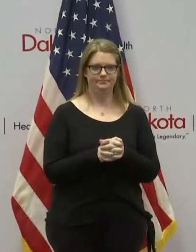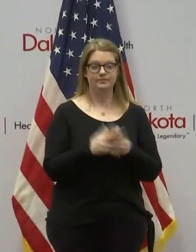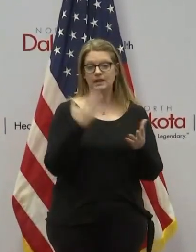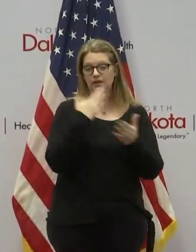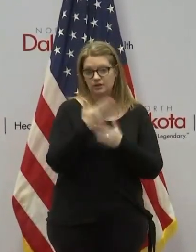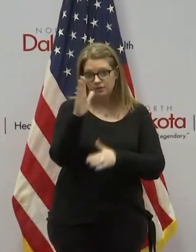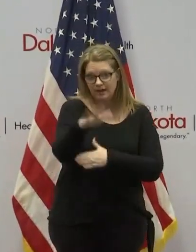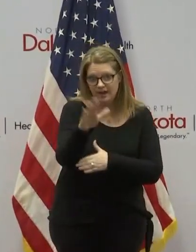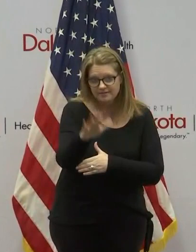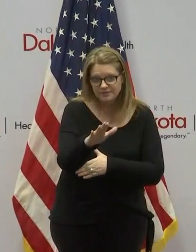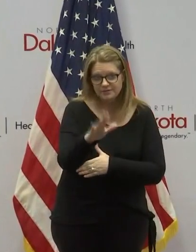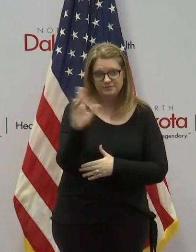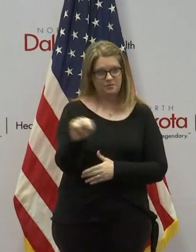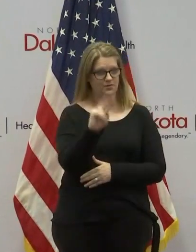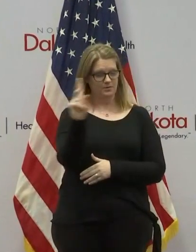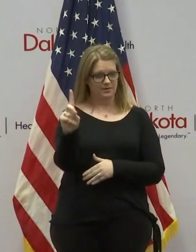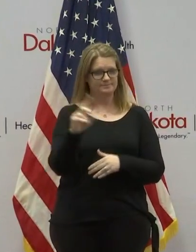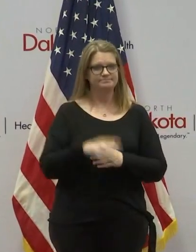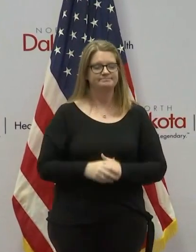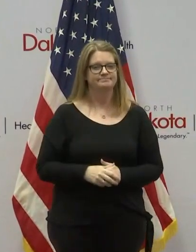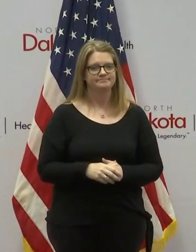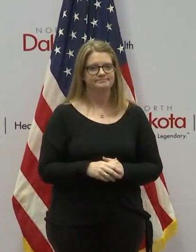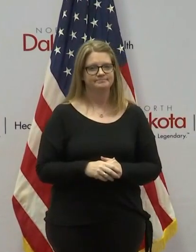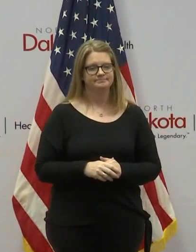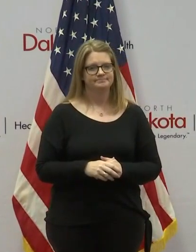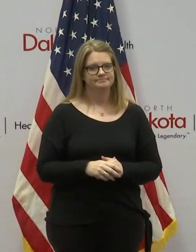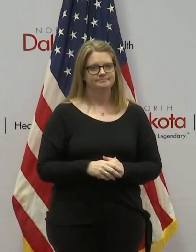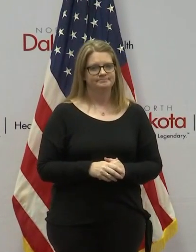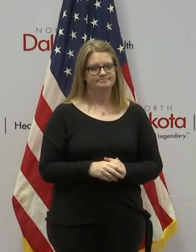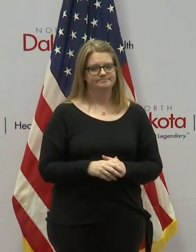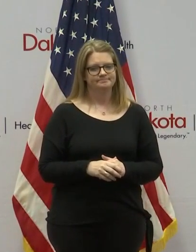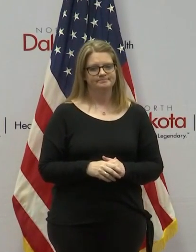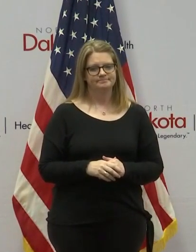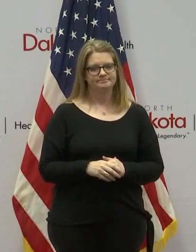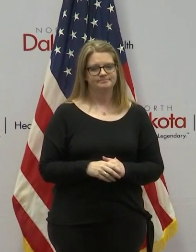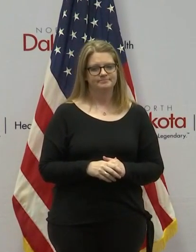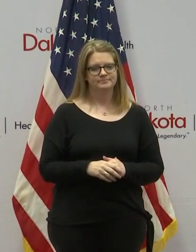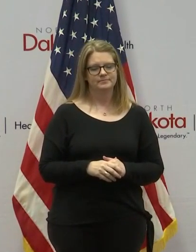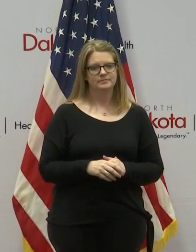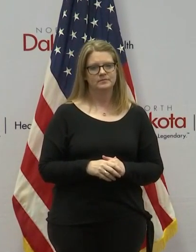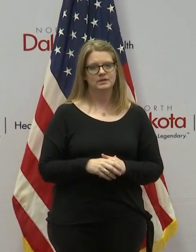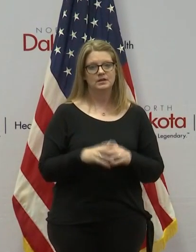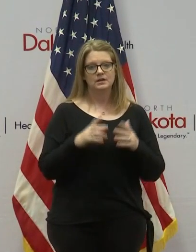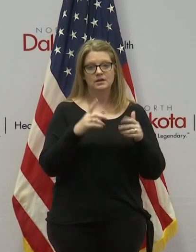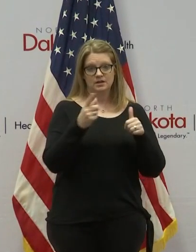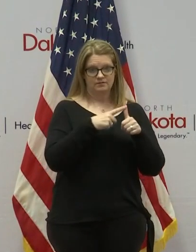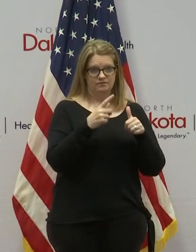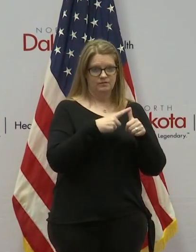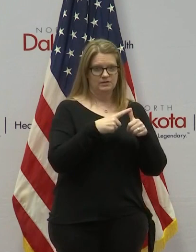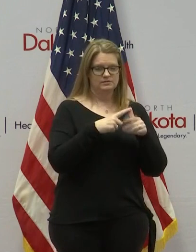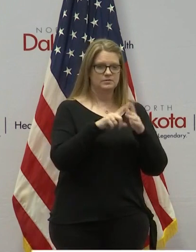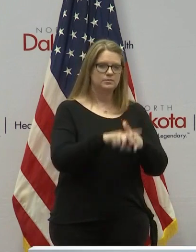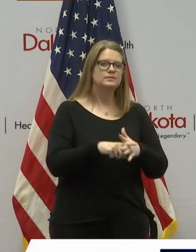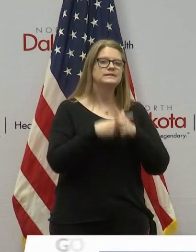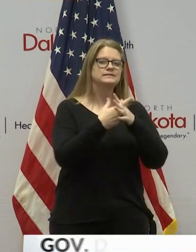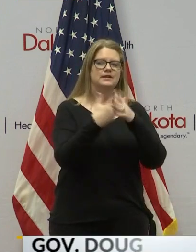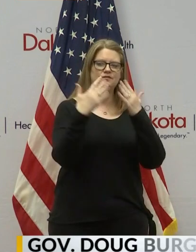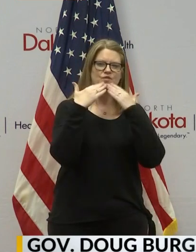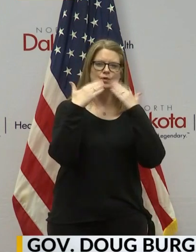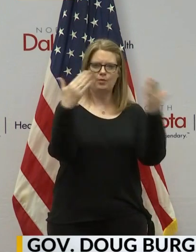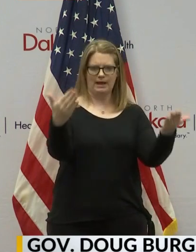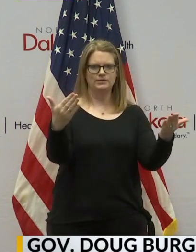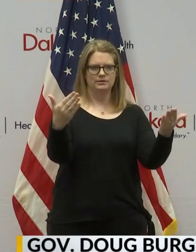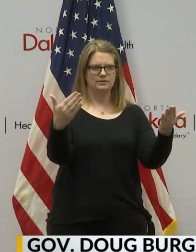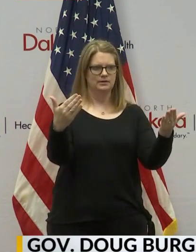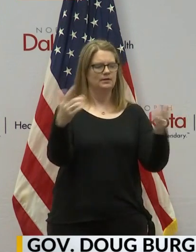good afternoon North Dakota I want to start off with some gratitude for all of you that are